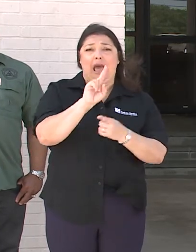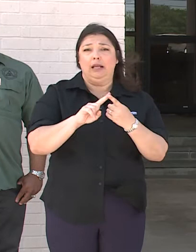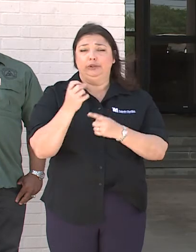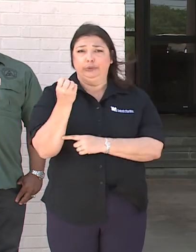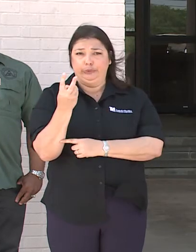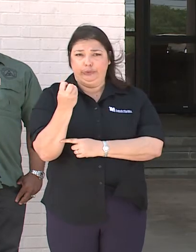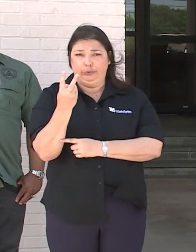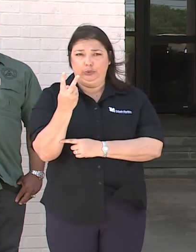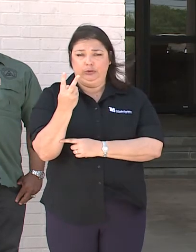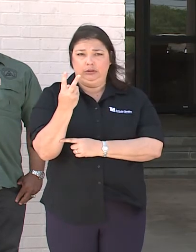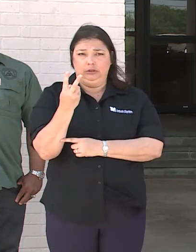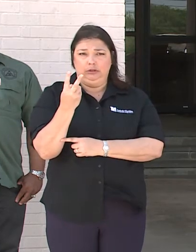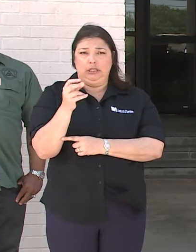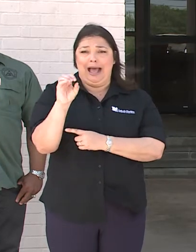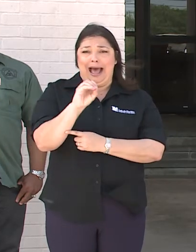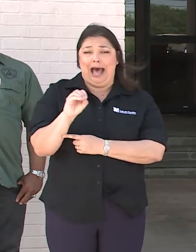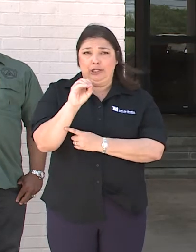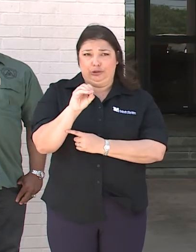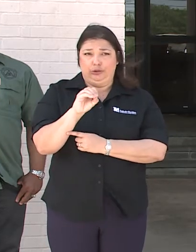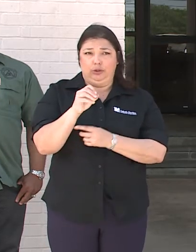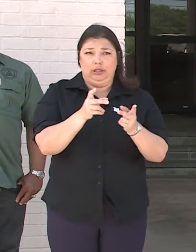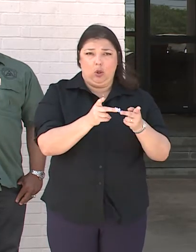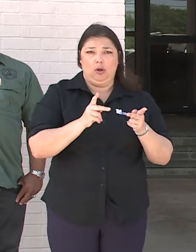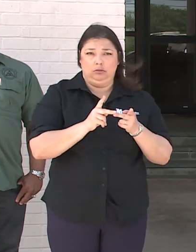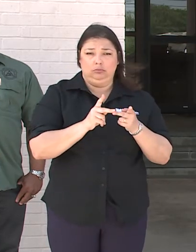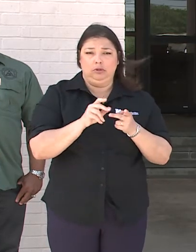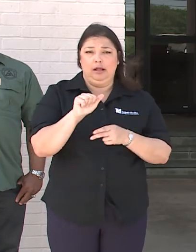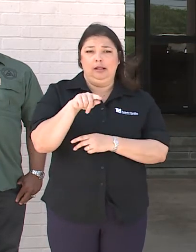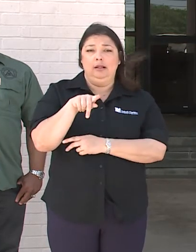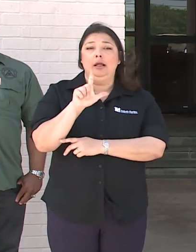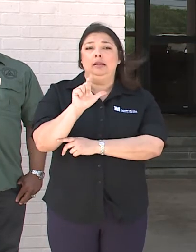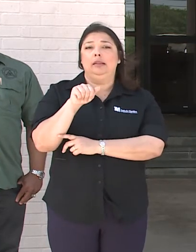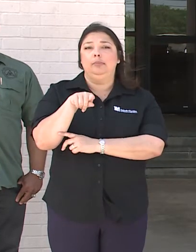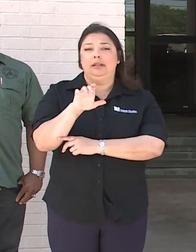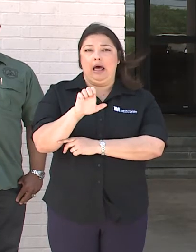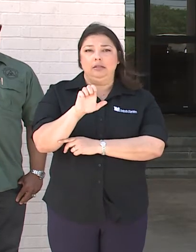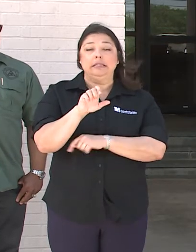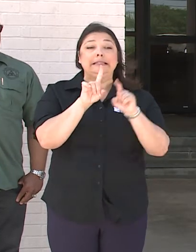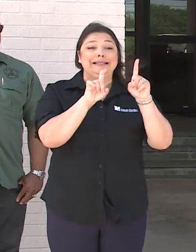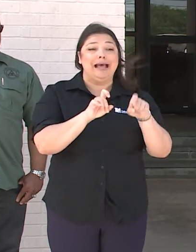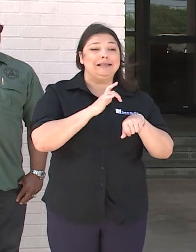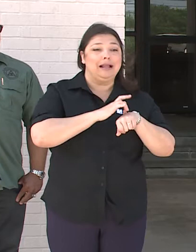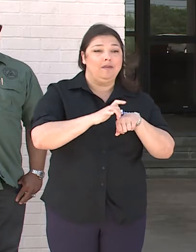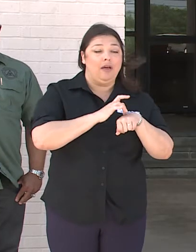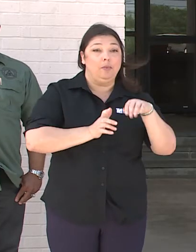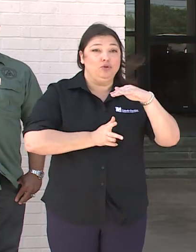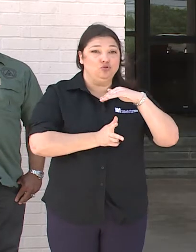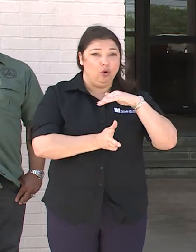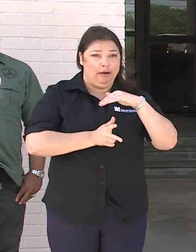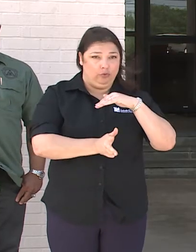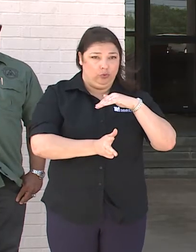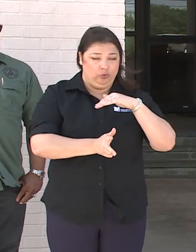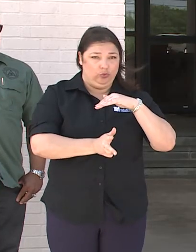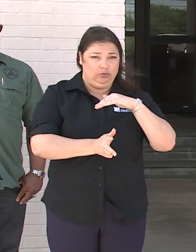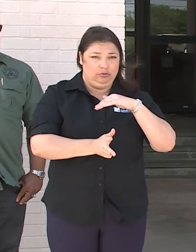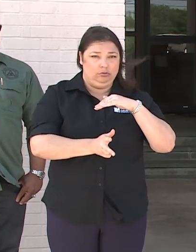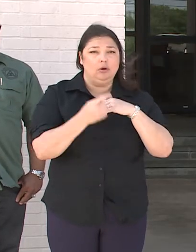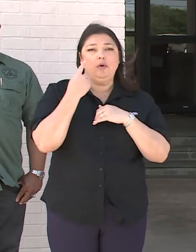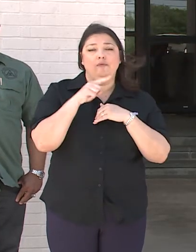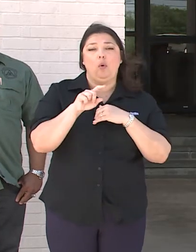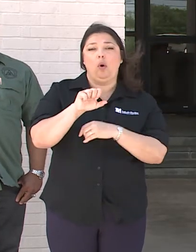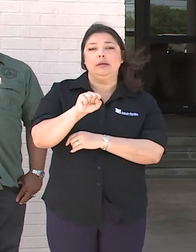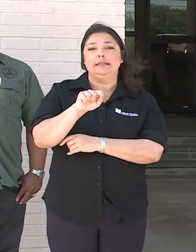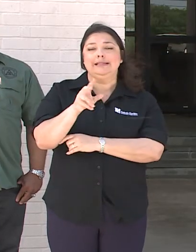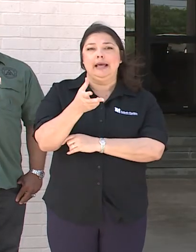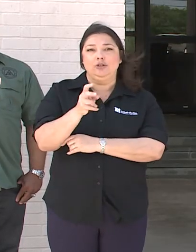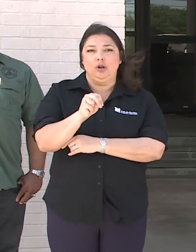.m. to noon at our Ochsner site in Laplace, testing will be available, drive through testing will be available for St.